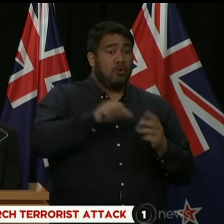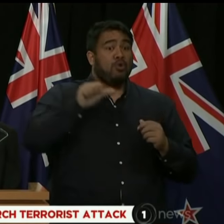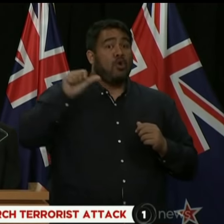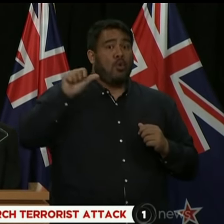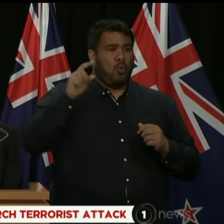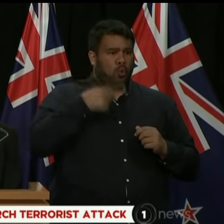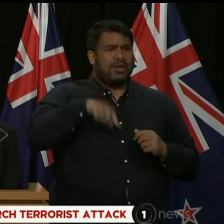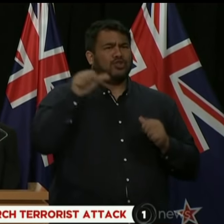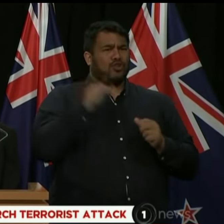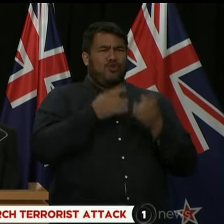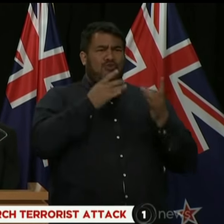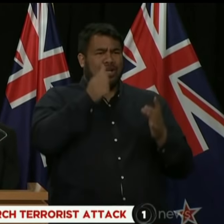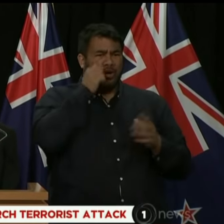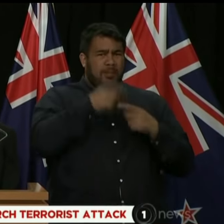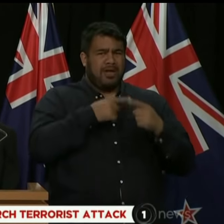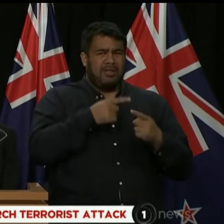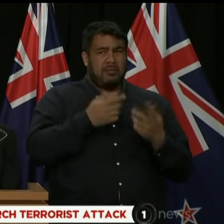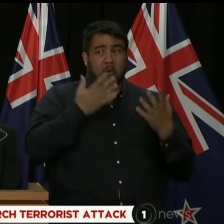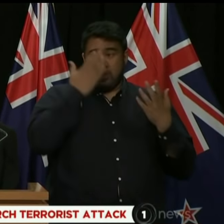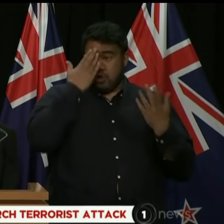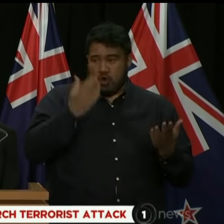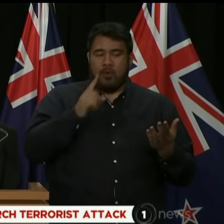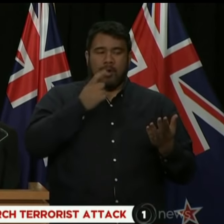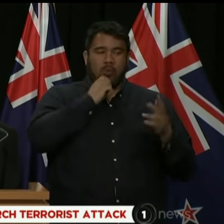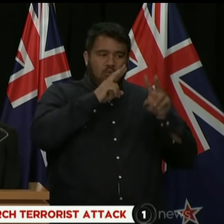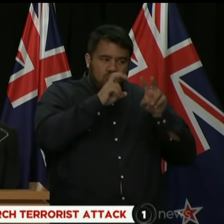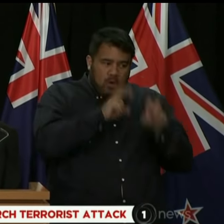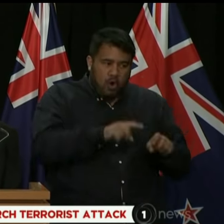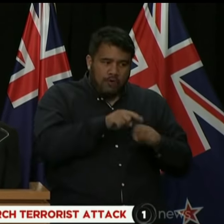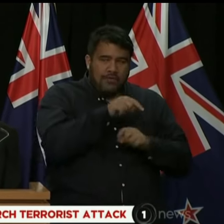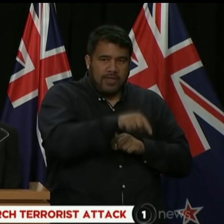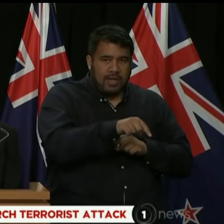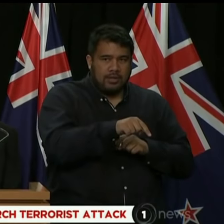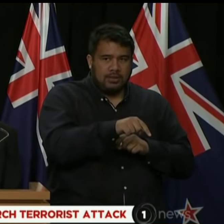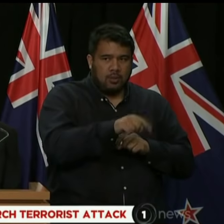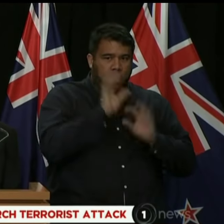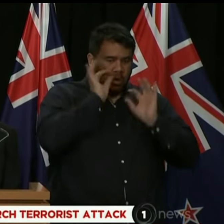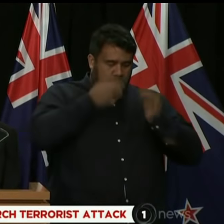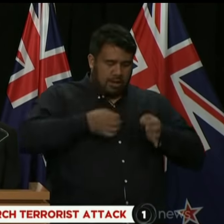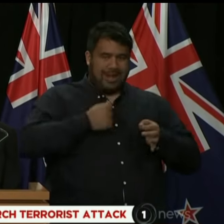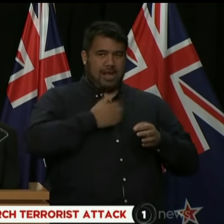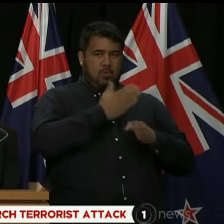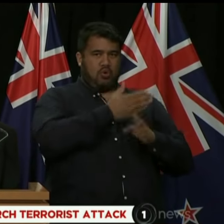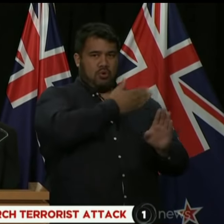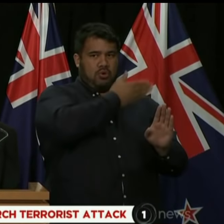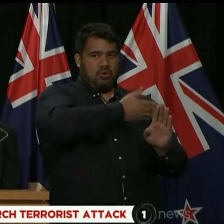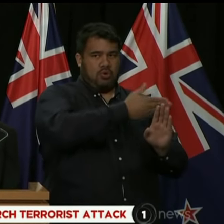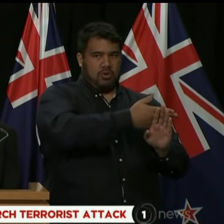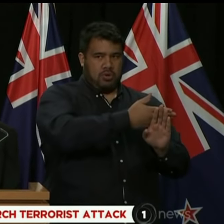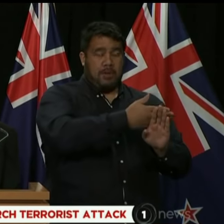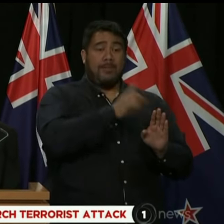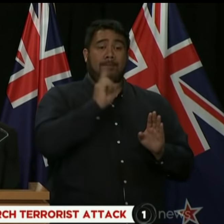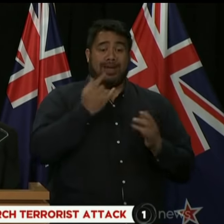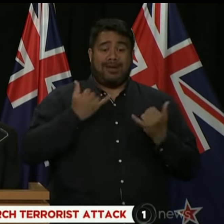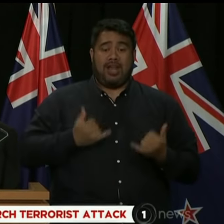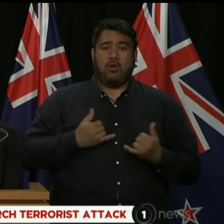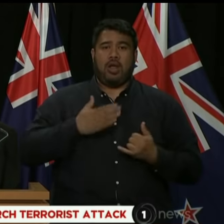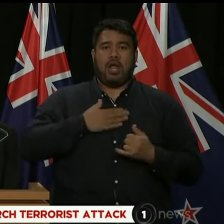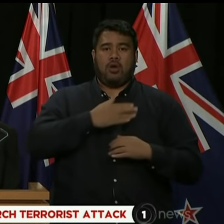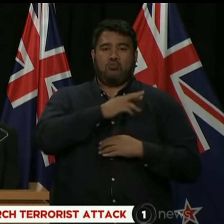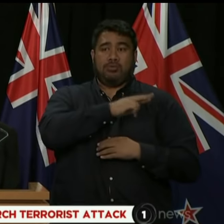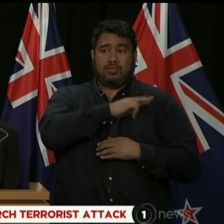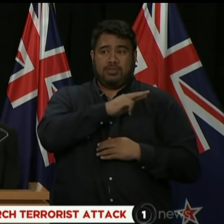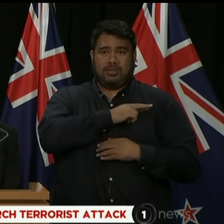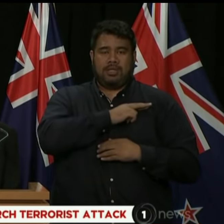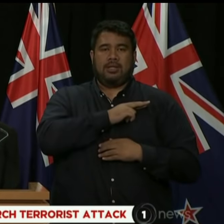known to us, we are looking into that as we speak. Our duty was to keep everyone who is in New Zealand and